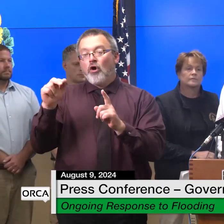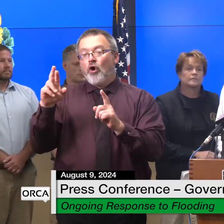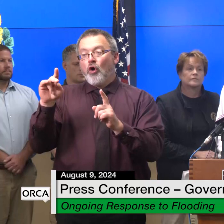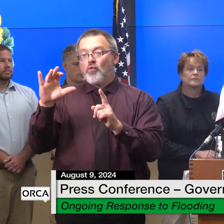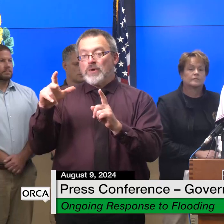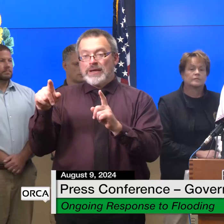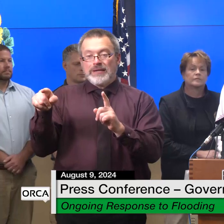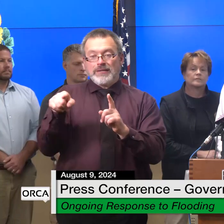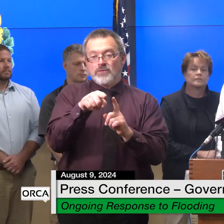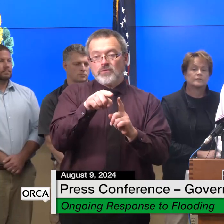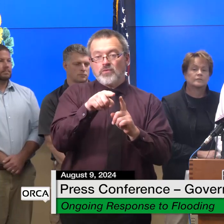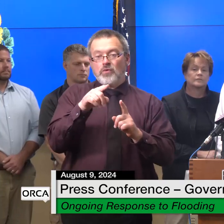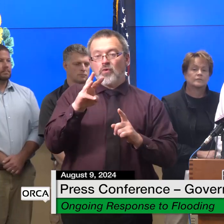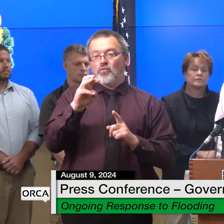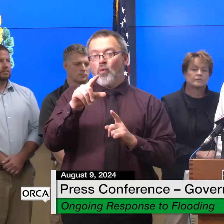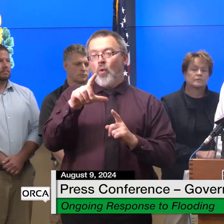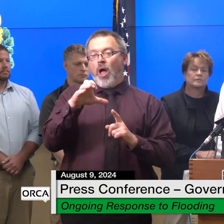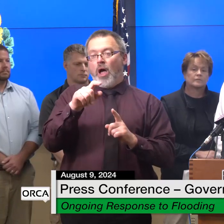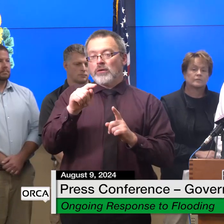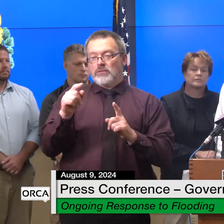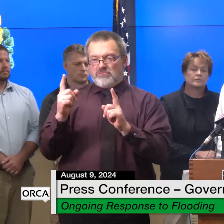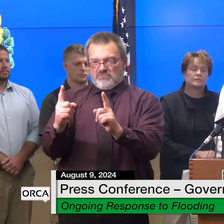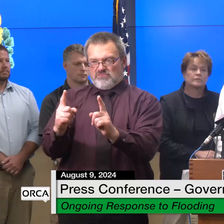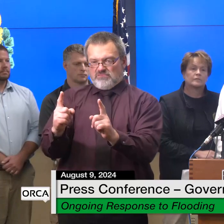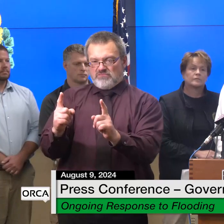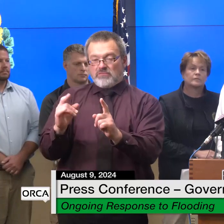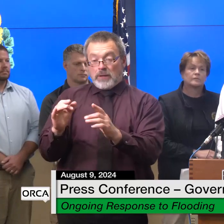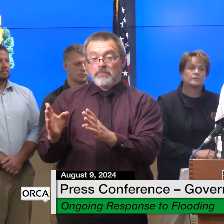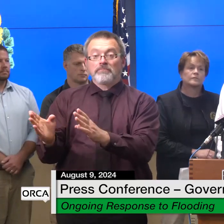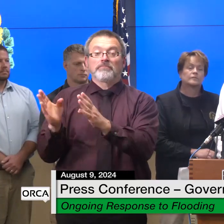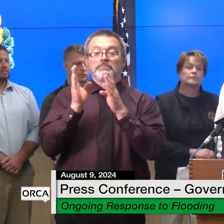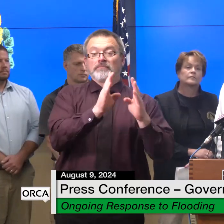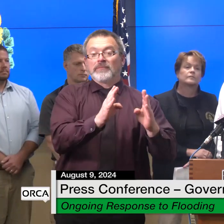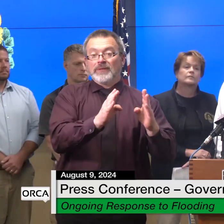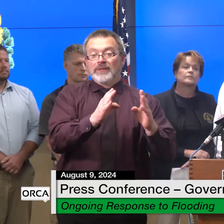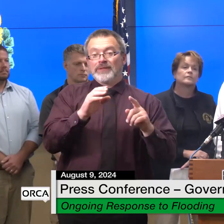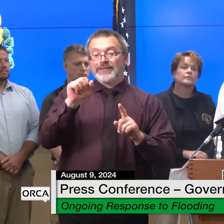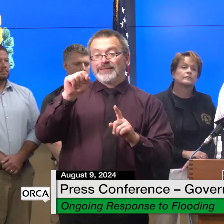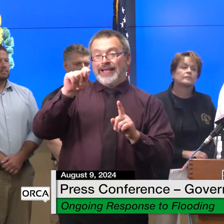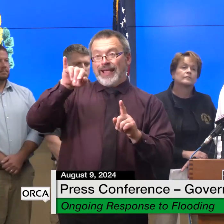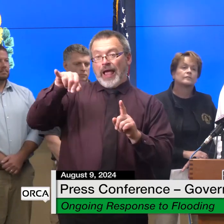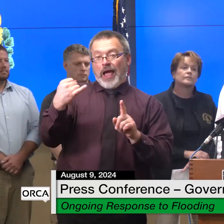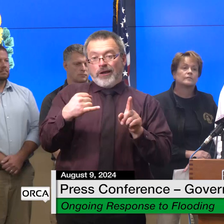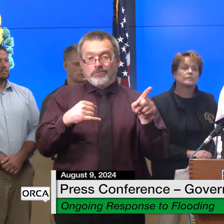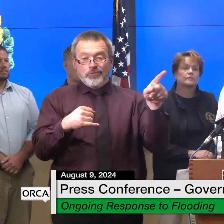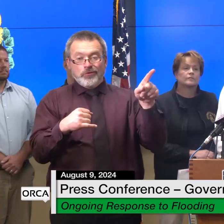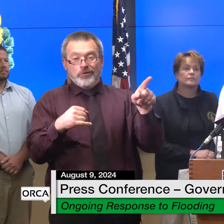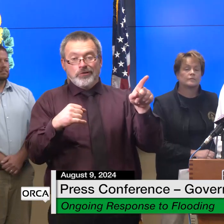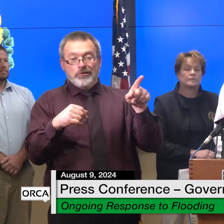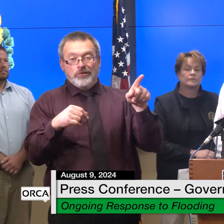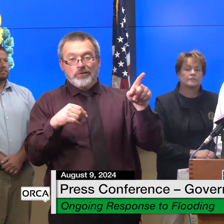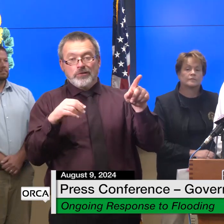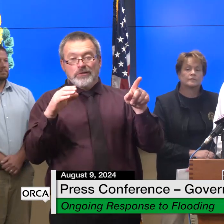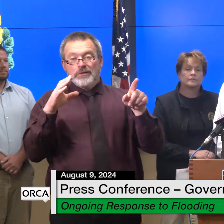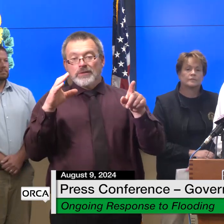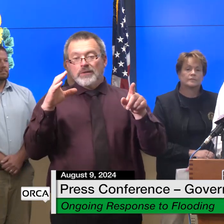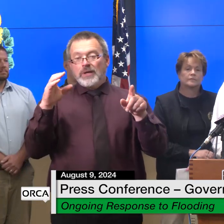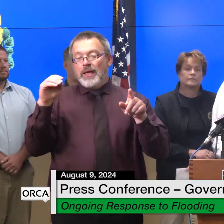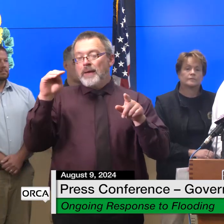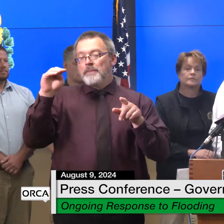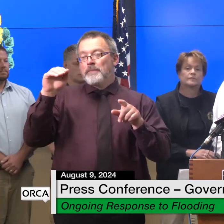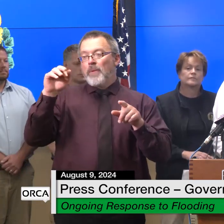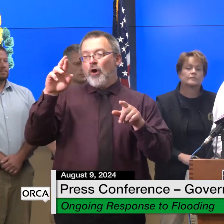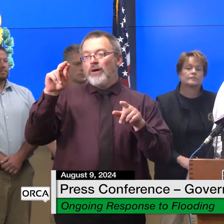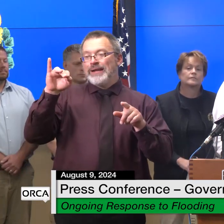wolka trailhead and between st johnsbury and marty's store in